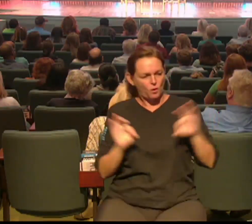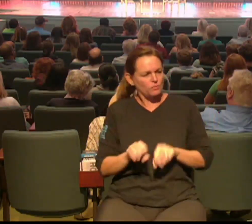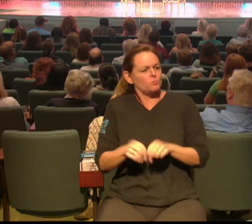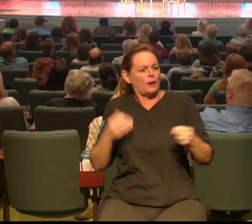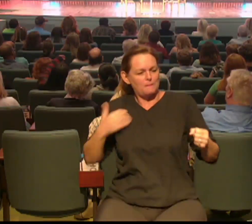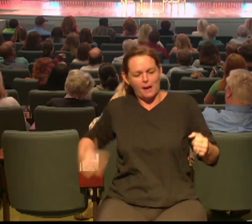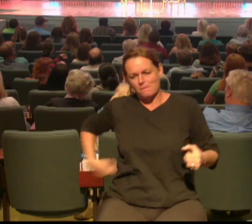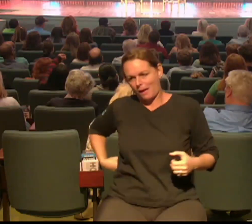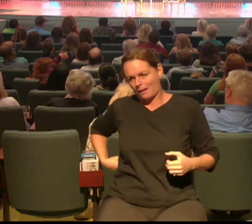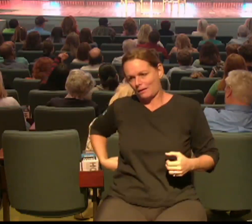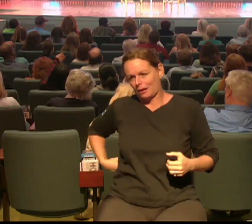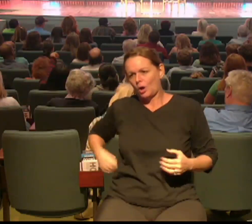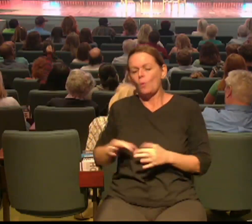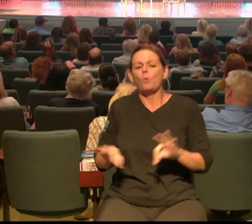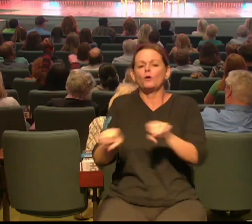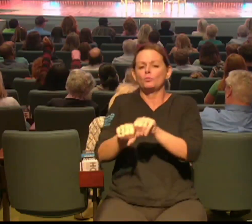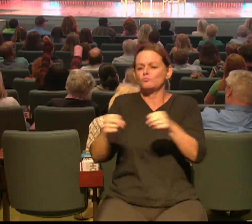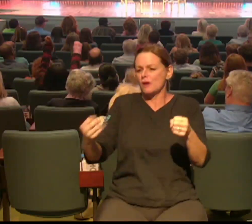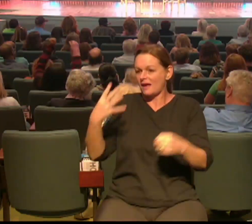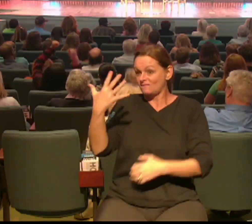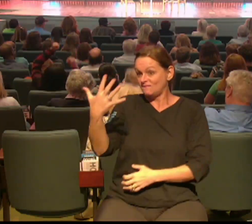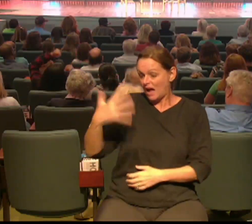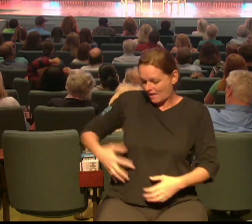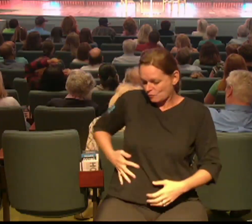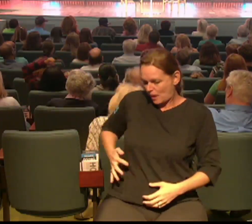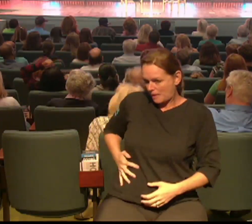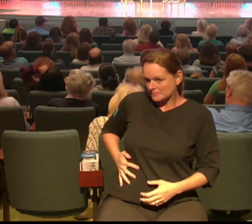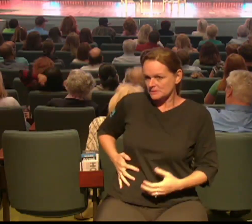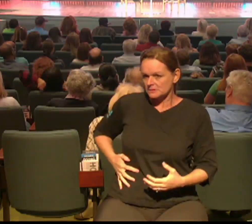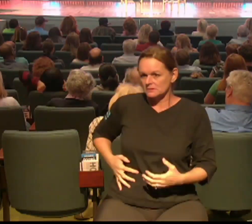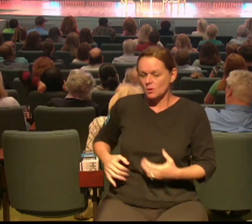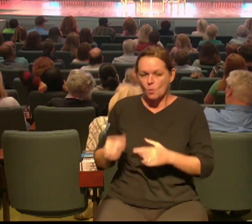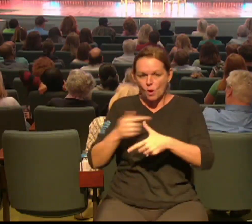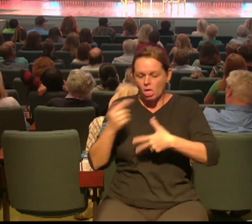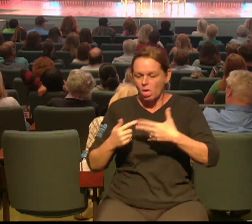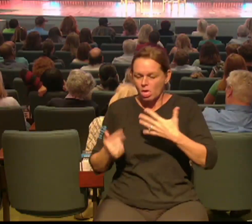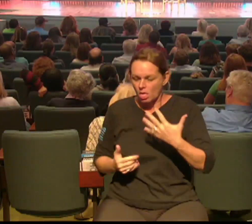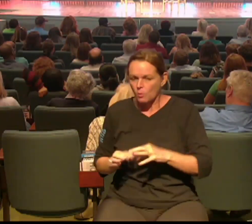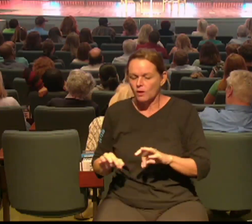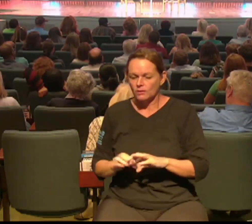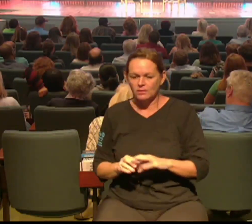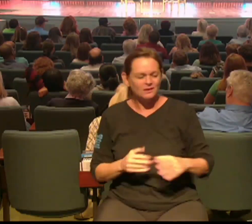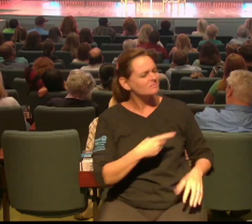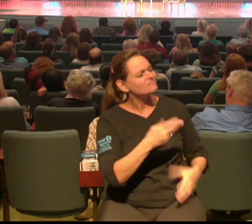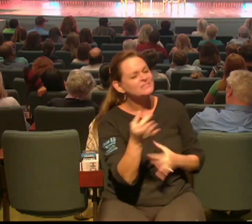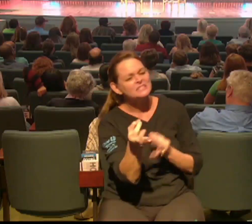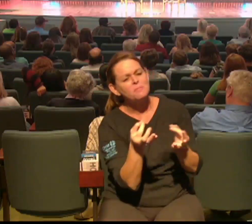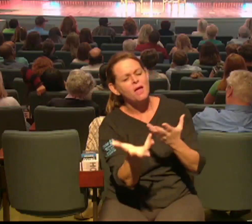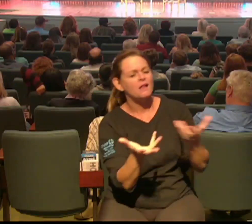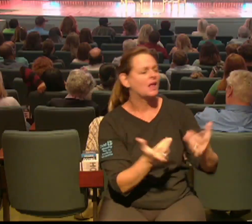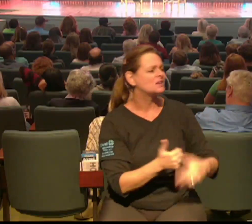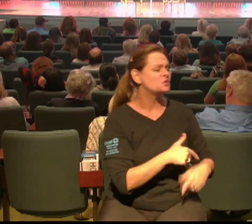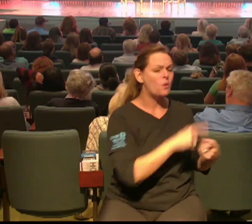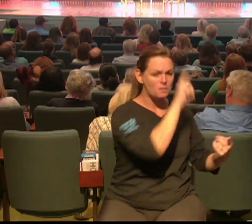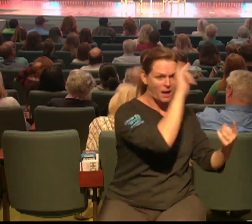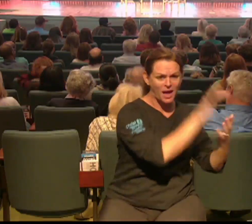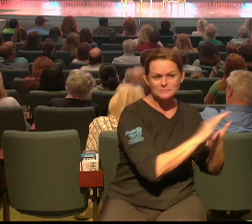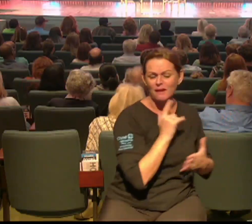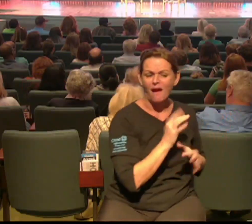about Todd and and I and and how our marriage and it's not a perfect marriage but somehow we need to invite God into it and so when Jesus